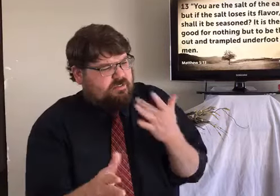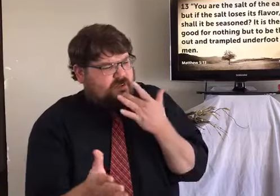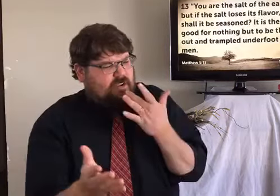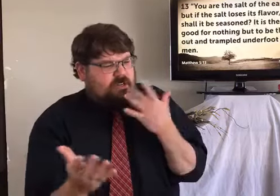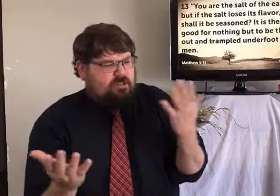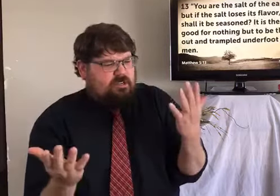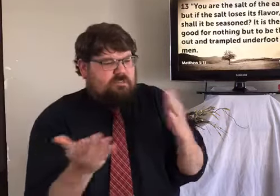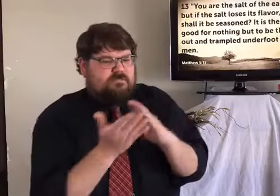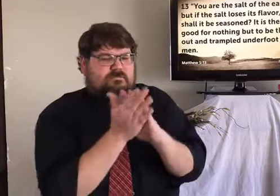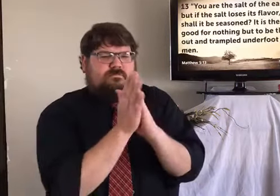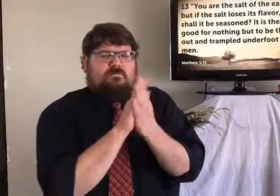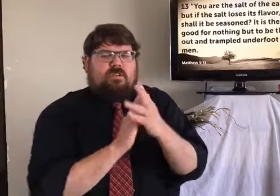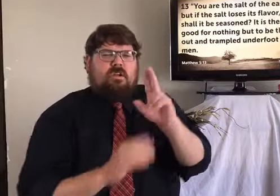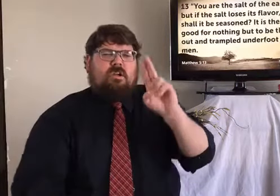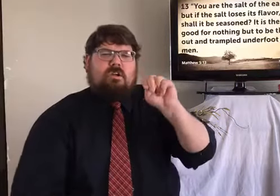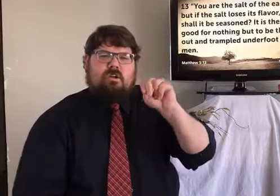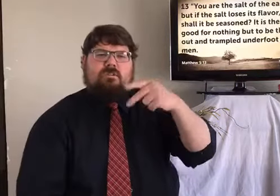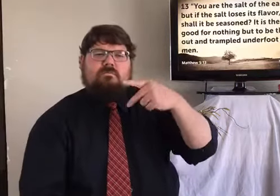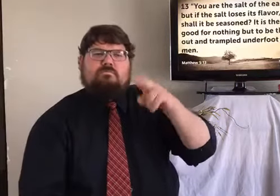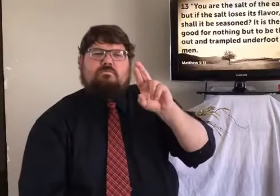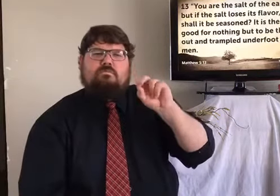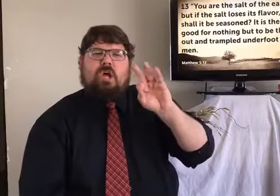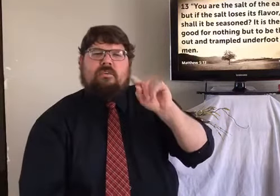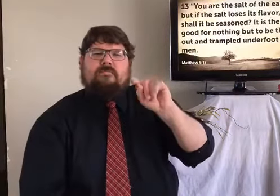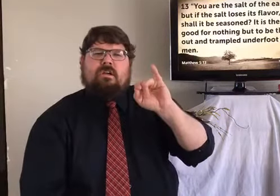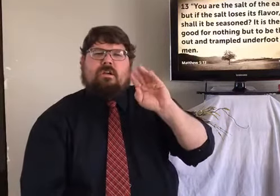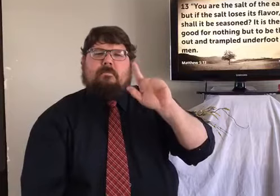with his own desires that he loses his saltiness,